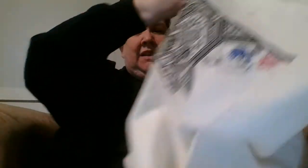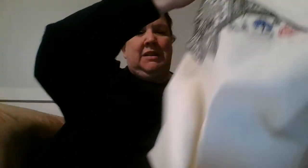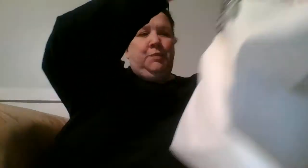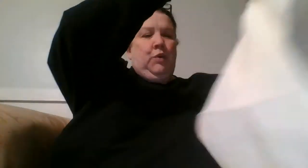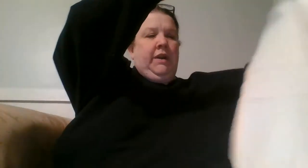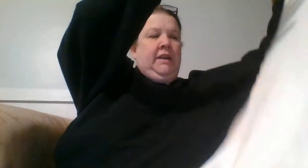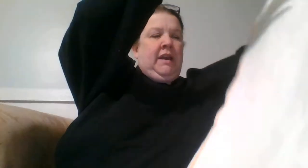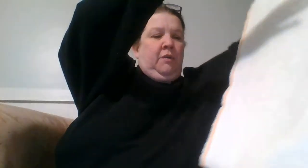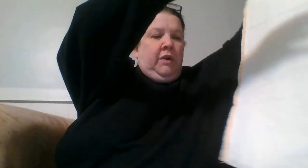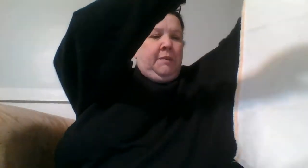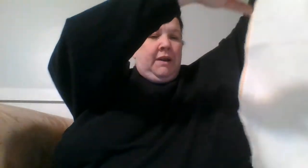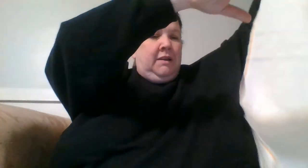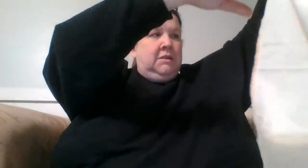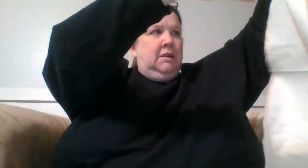at this point and not worry about it until